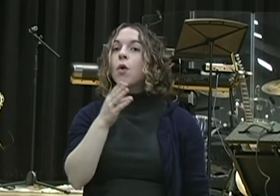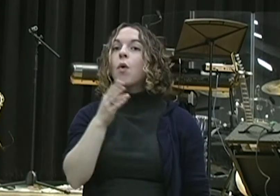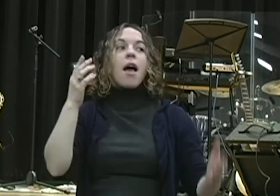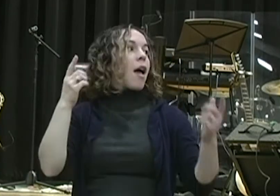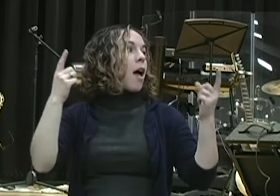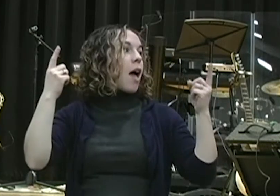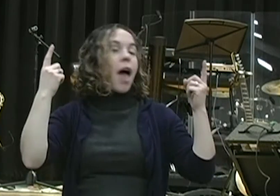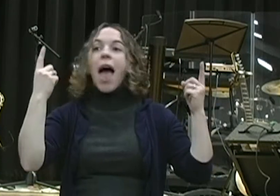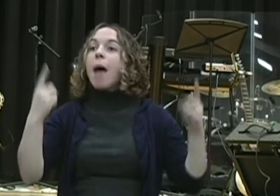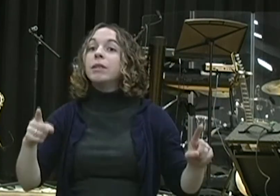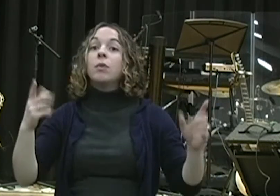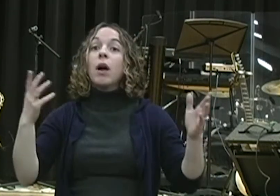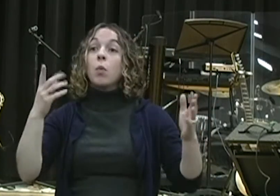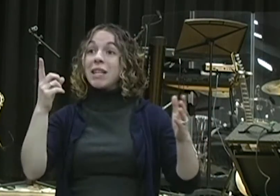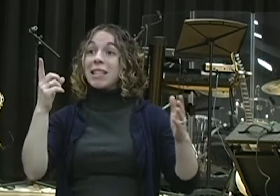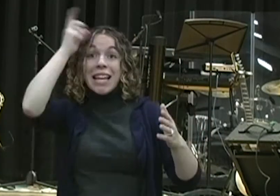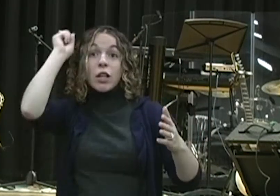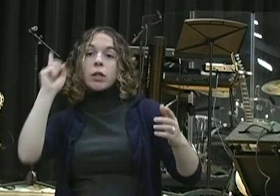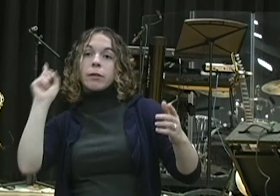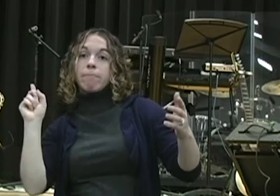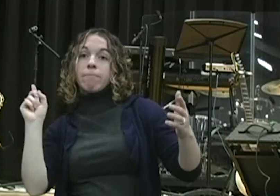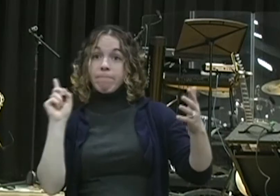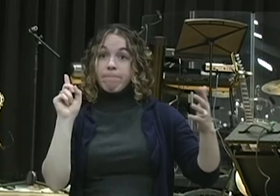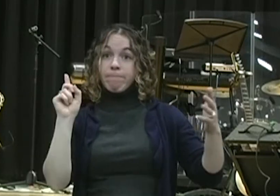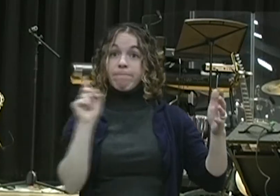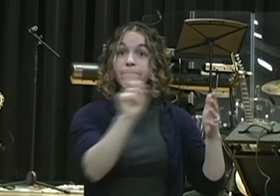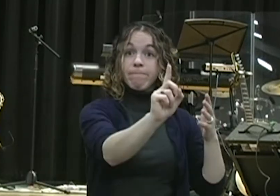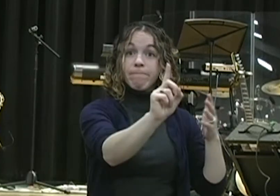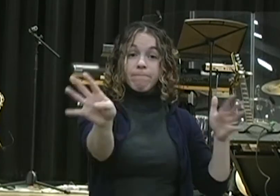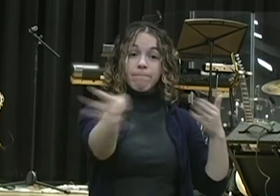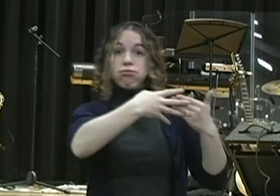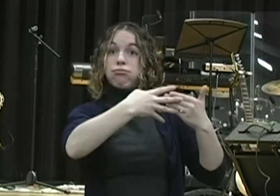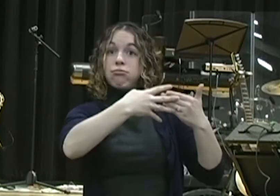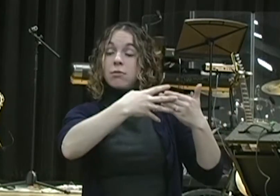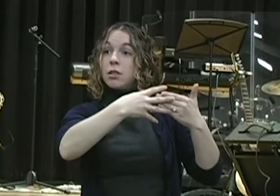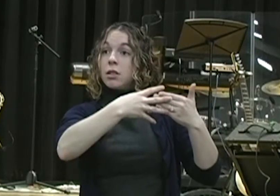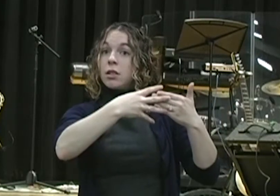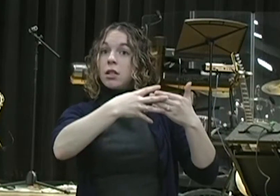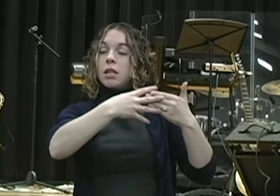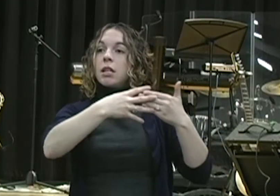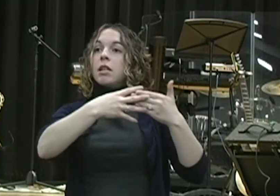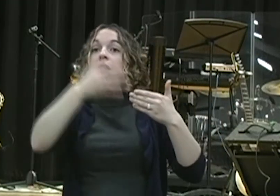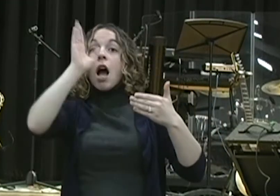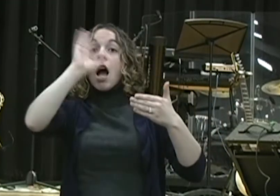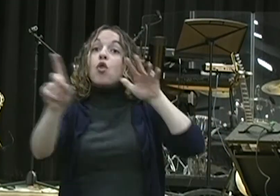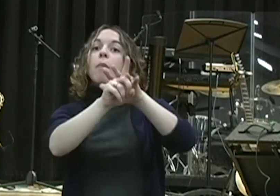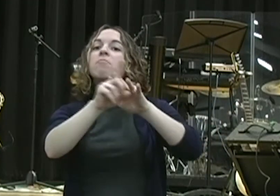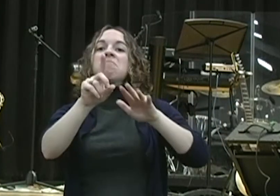mouths of those lions. And just so you don't think that those lions weren't really hungry, as soon as the king saw him, he let him stay in there the